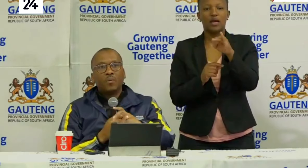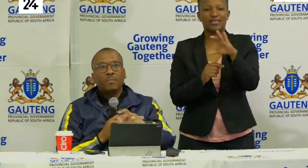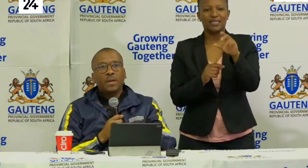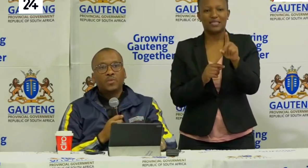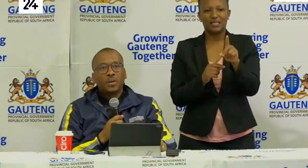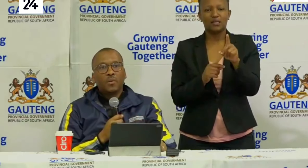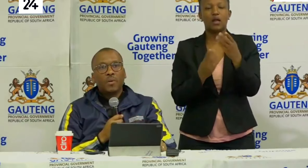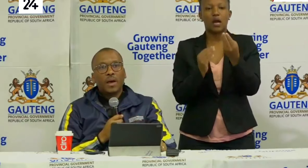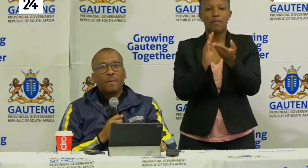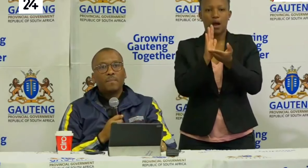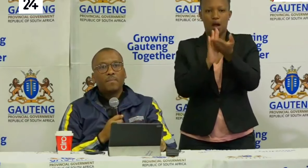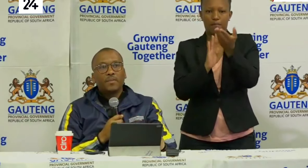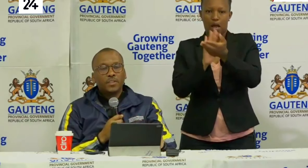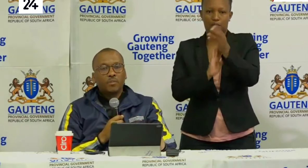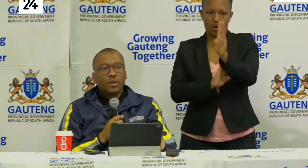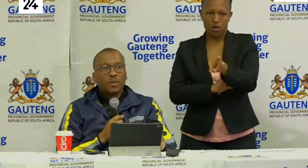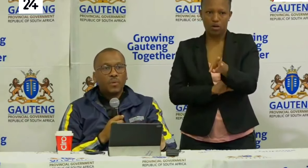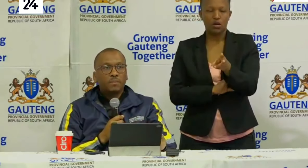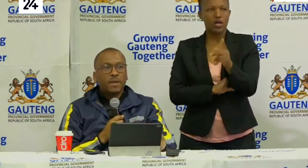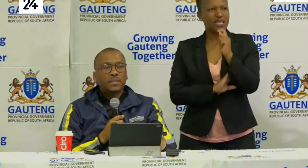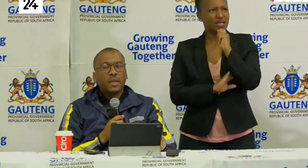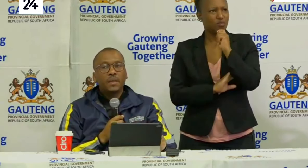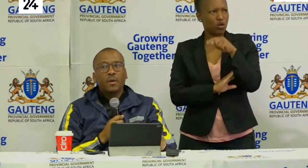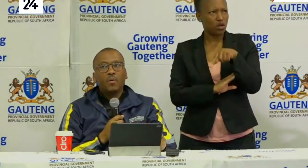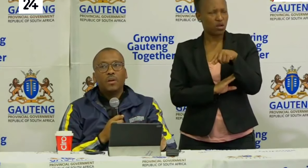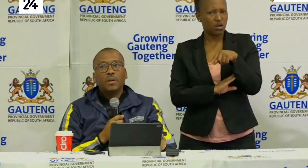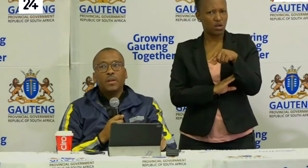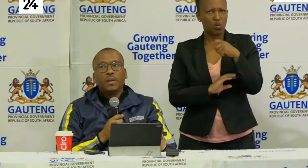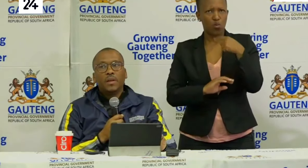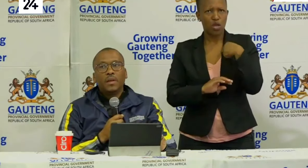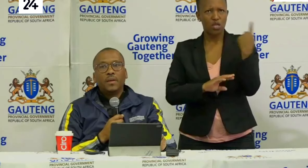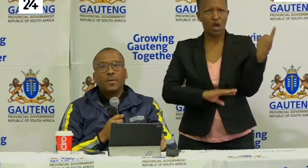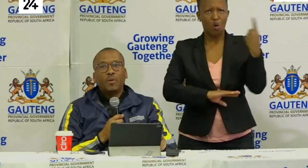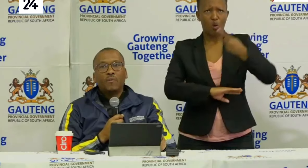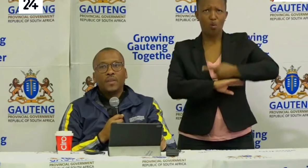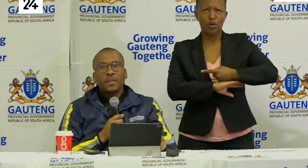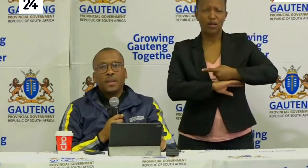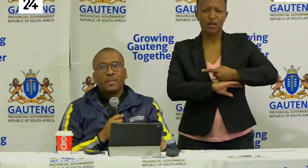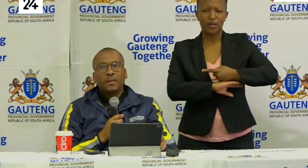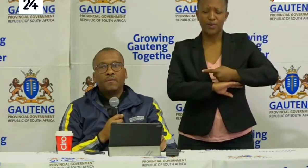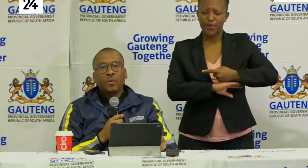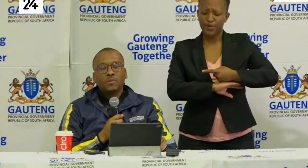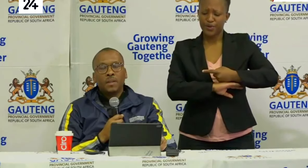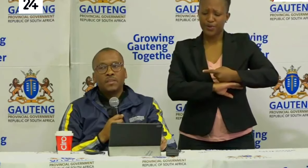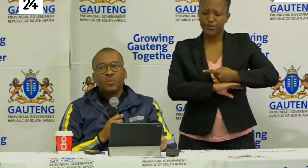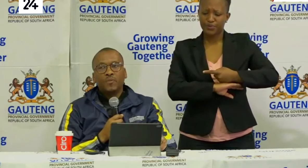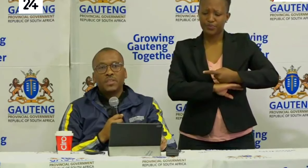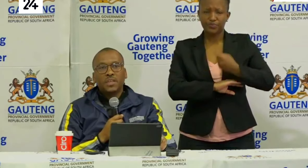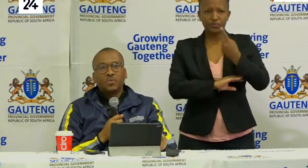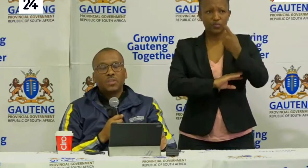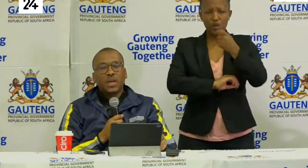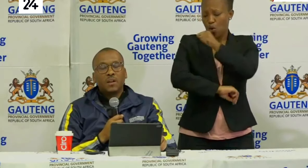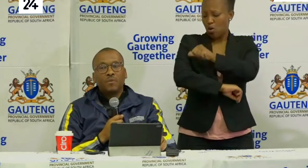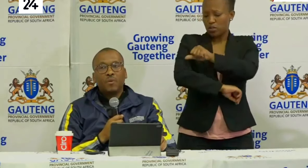number will be actually going up. This morning we spent the whole one of the hospitals we